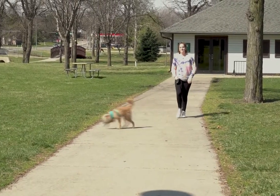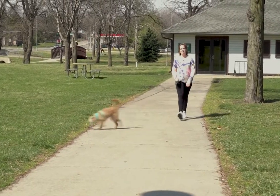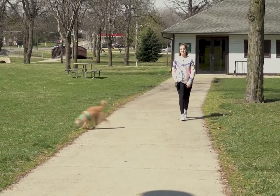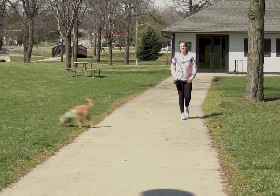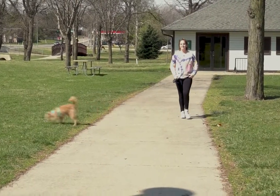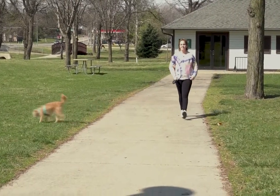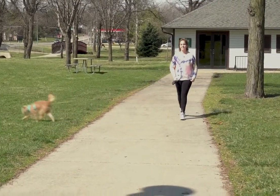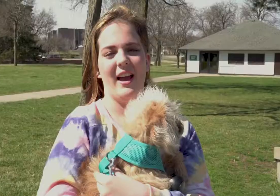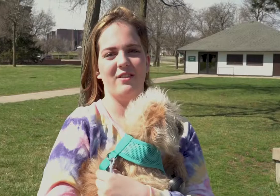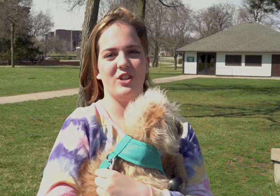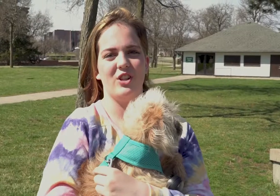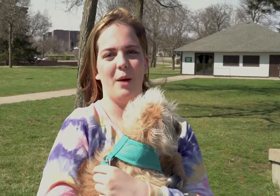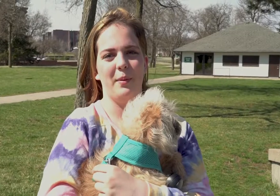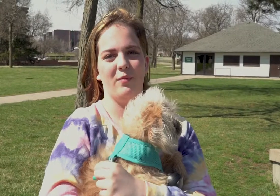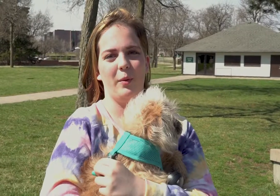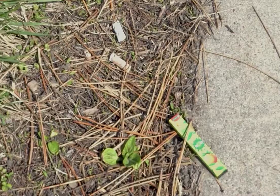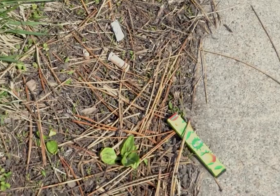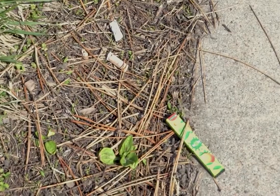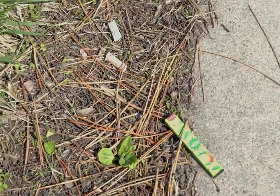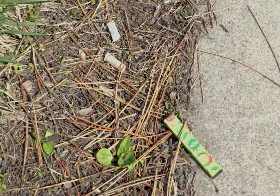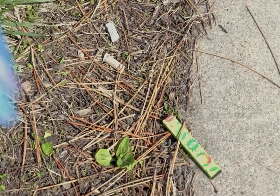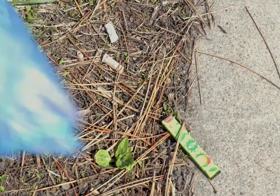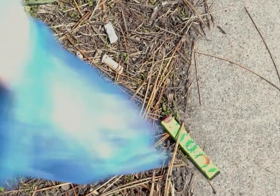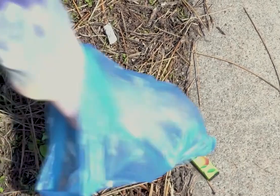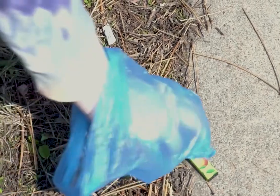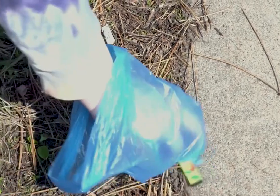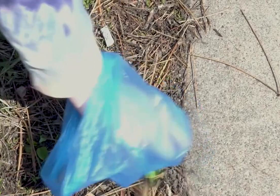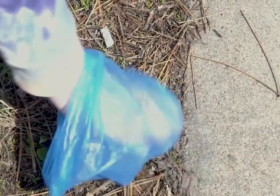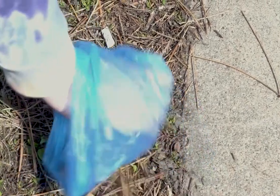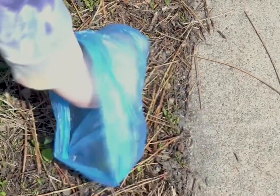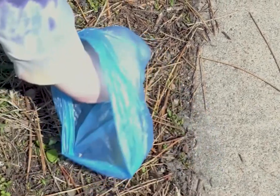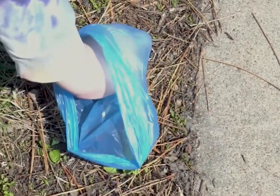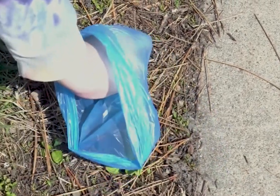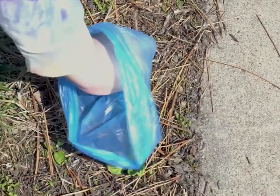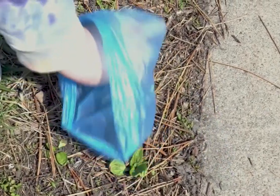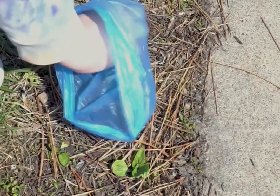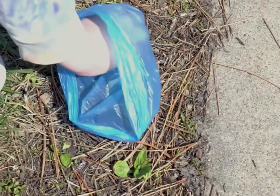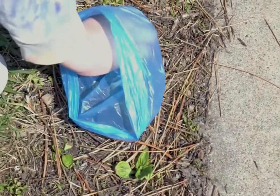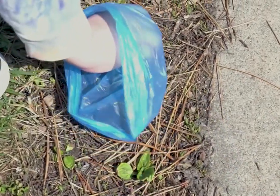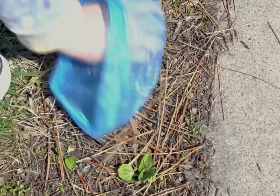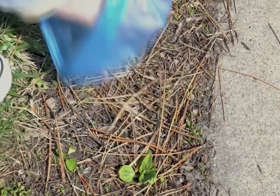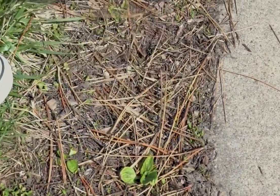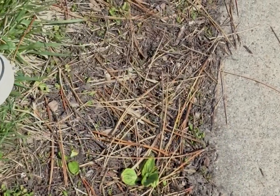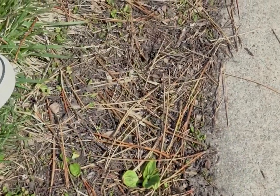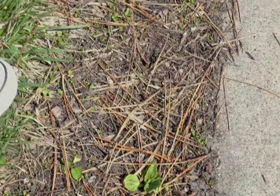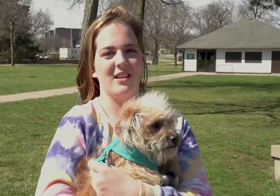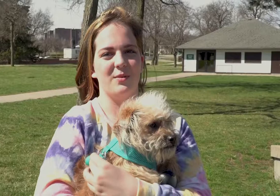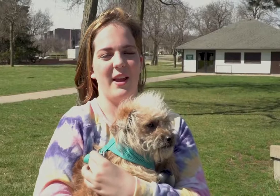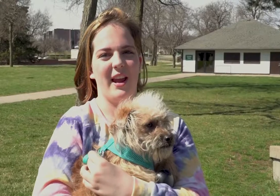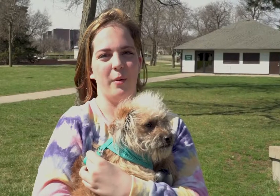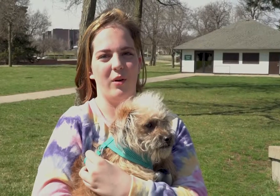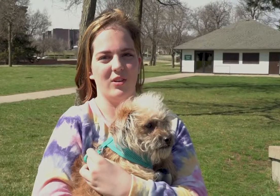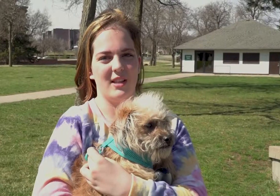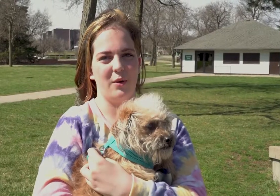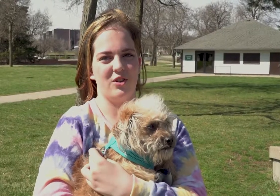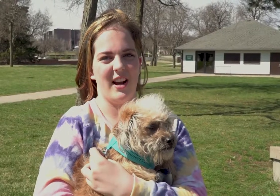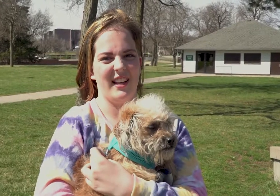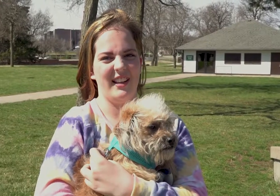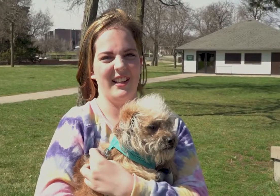I'm walking my dog, I have to stop him from eating it, and I bet I'm not the only one that has animals that try to eat